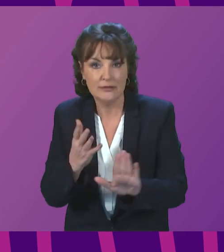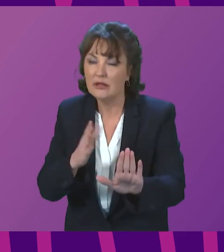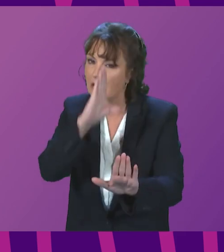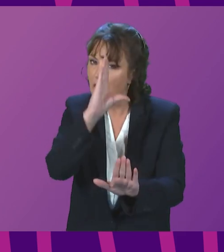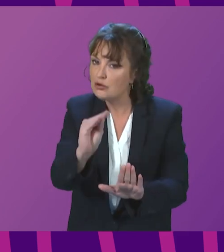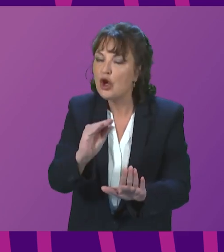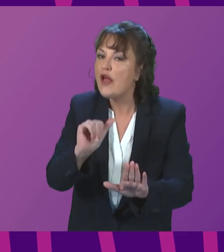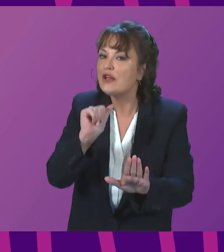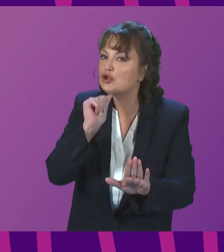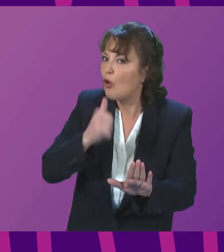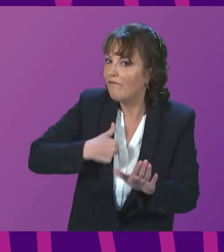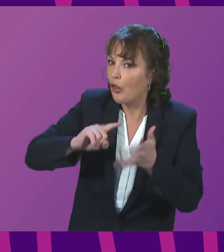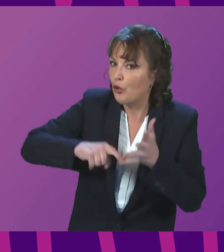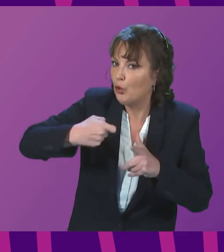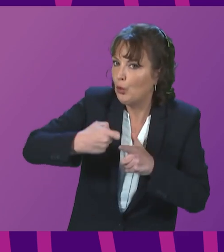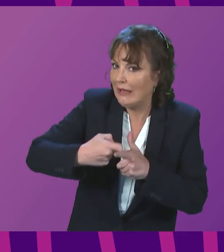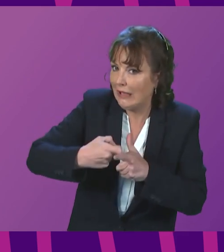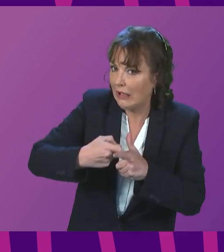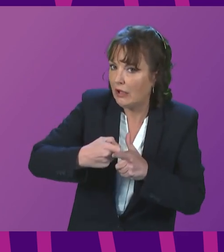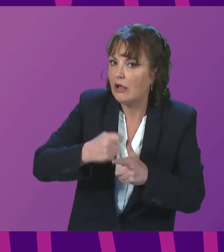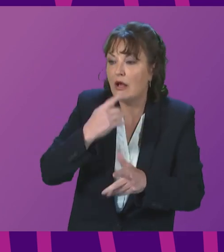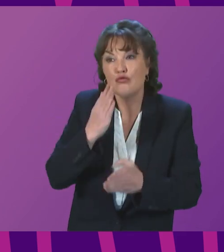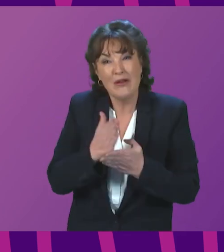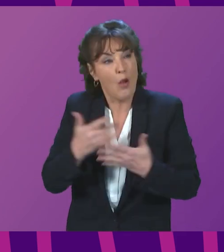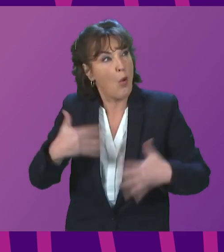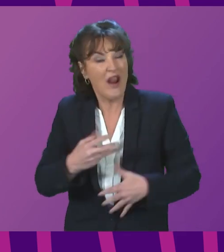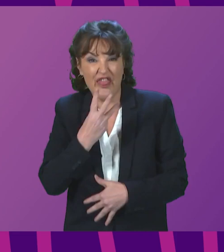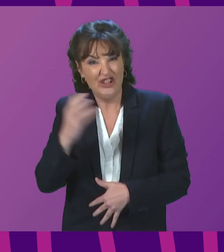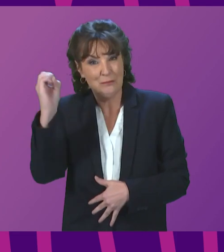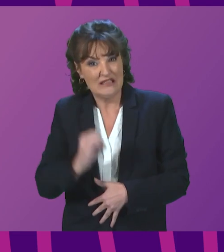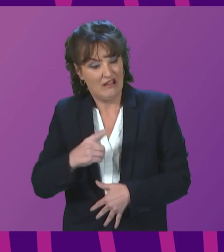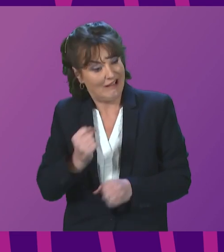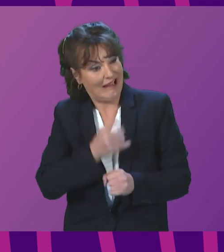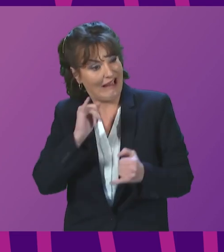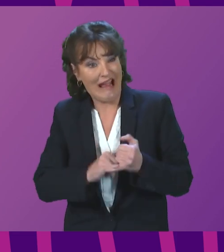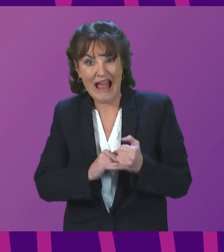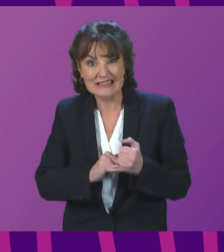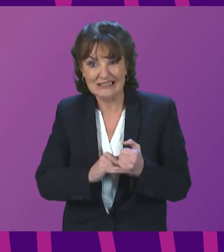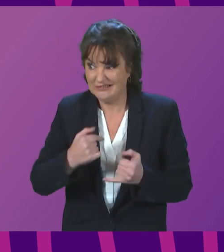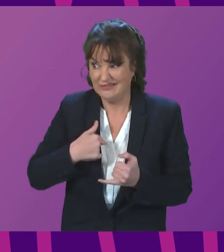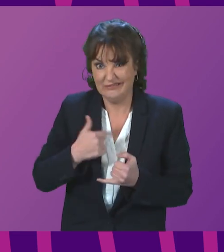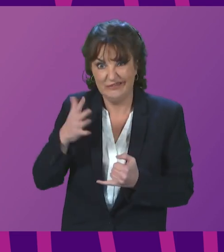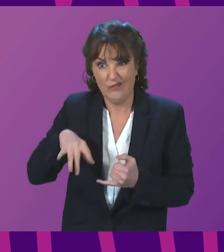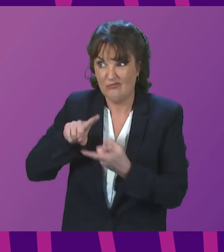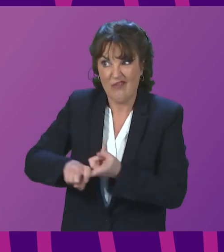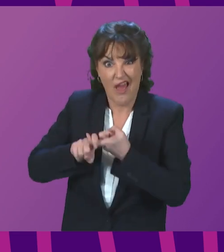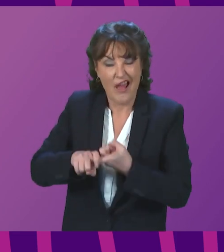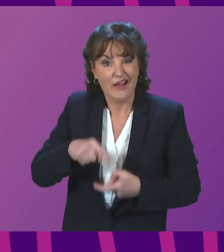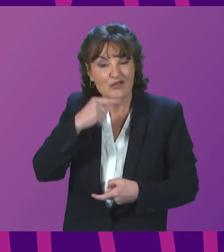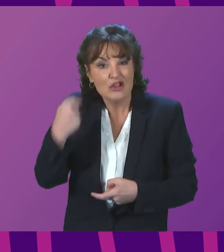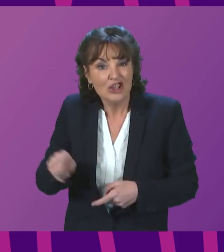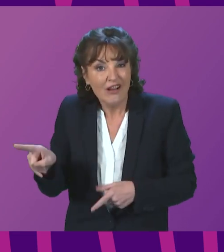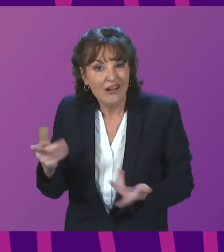UK an issue of security of supply. Only around 3% of our gas supplies and around 8% of our oil and petroleum supplies